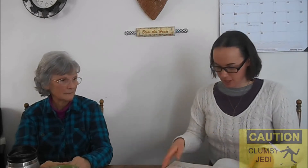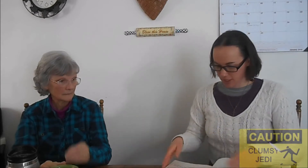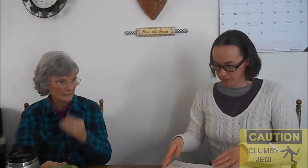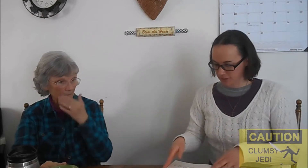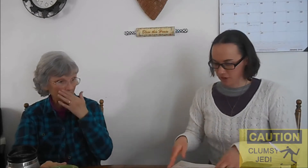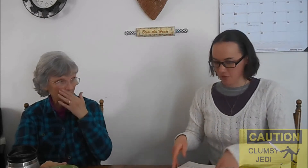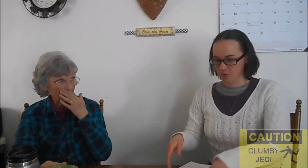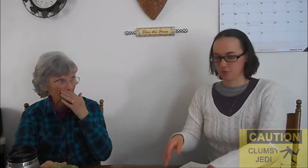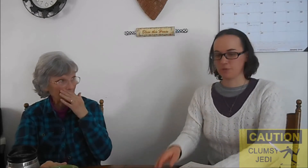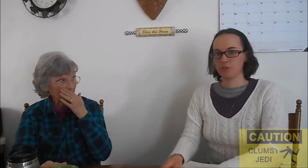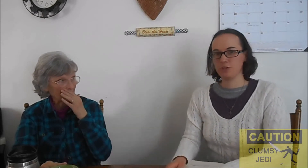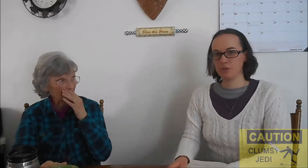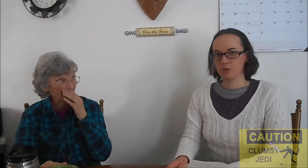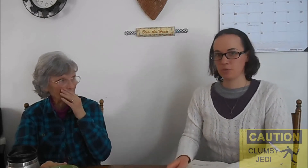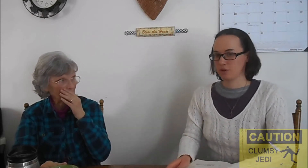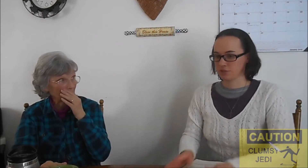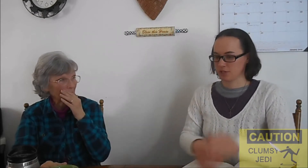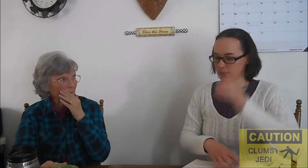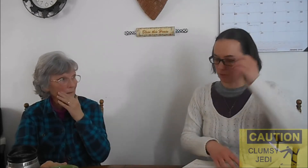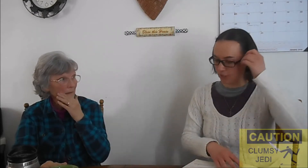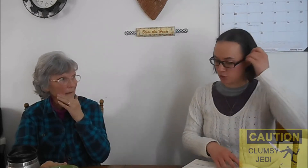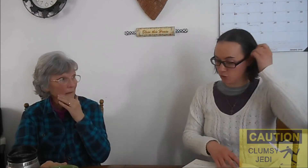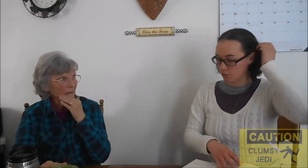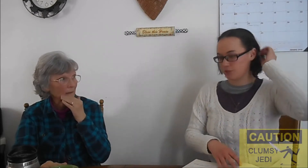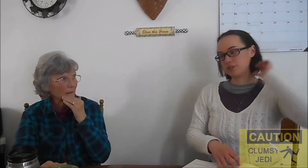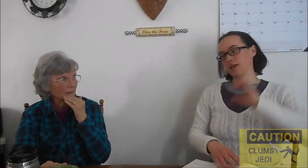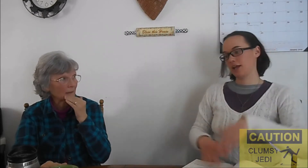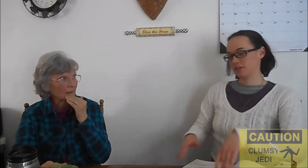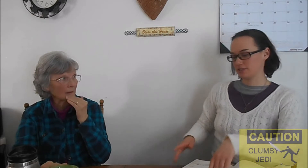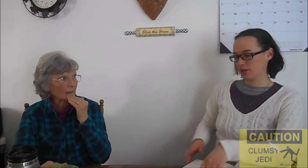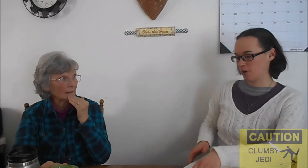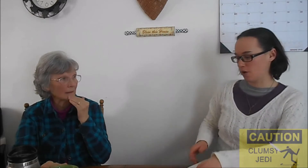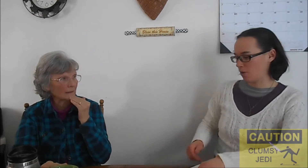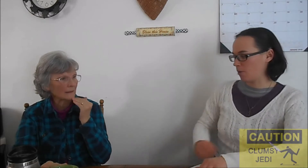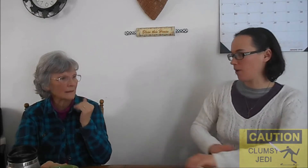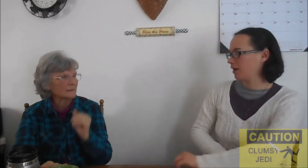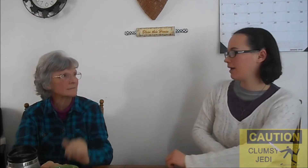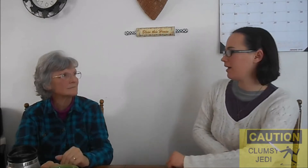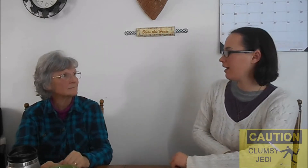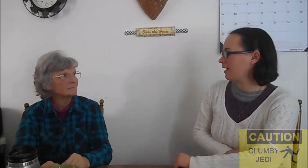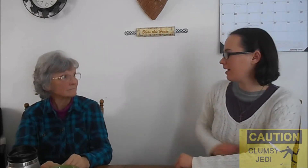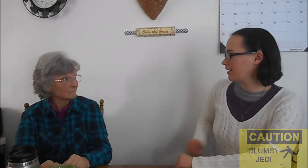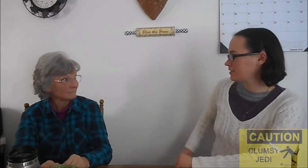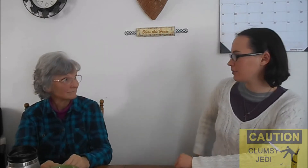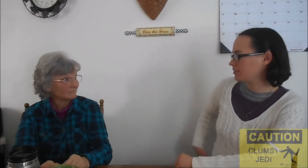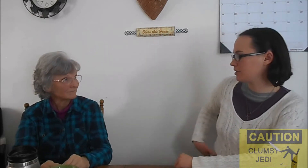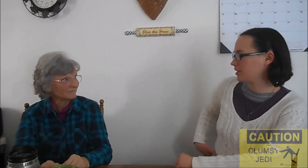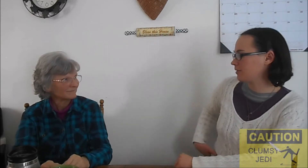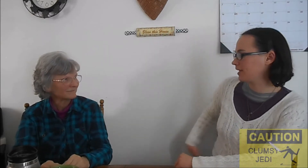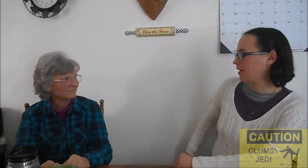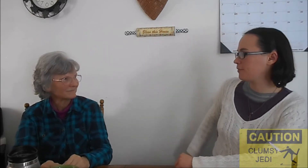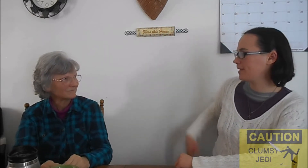Let's start off with a review, and we're also going to be learning new words today. So, starting with the alphabet.